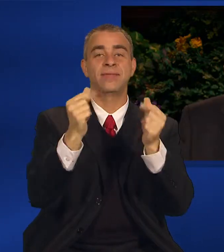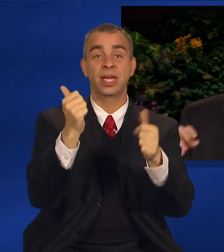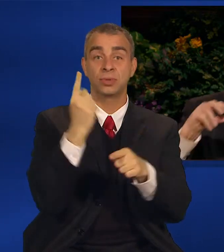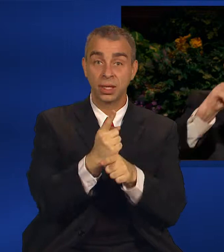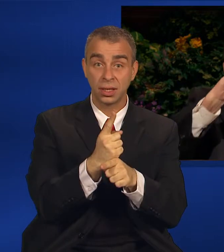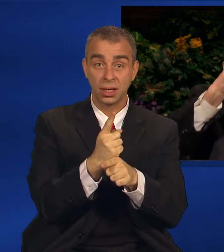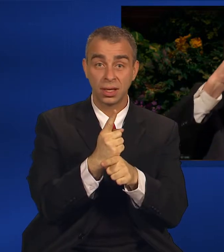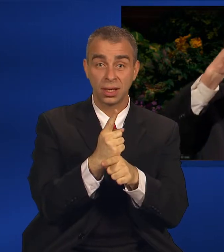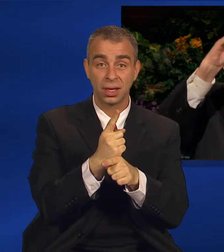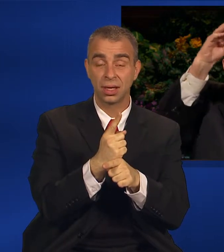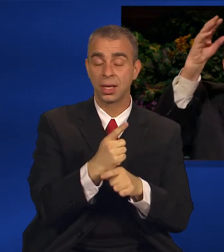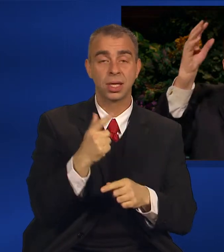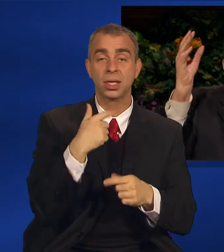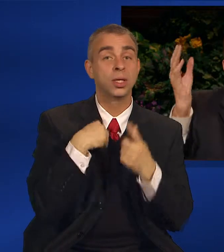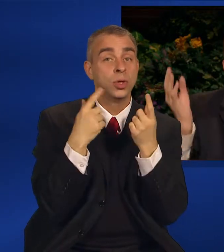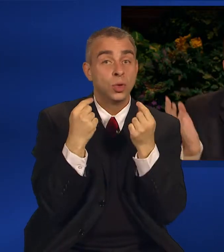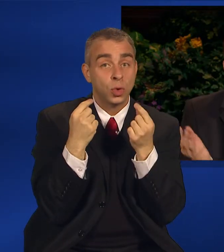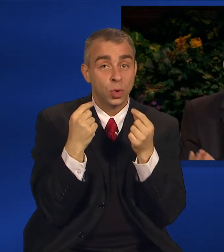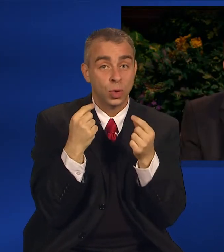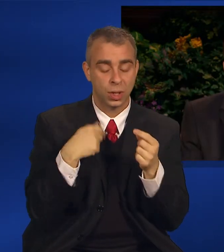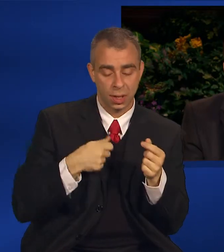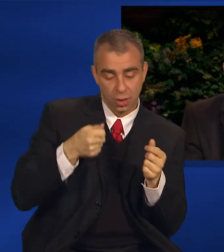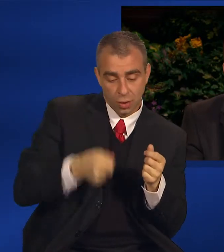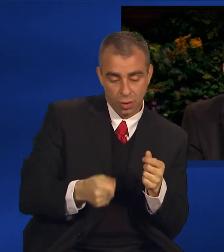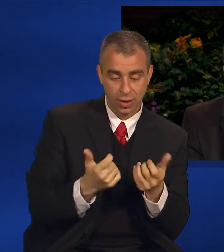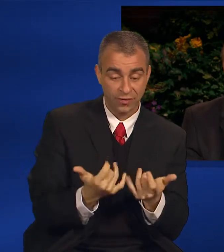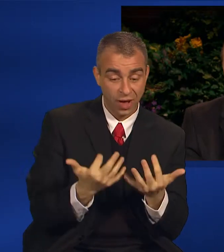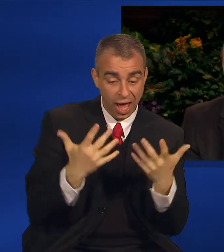We'll just burn a circle in the weeds.